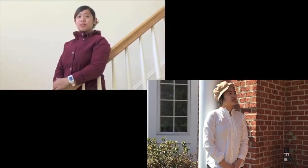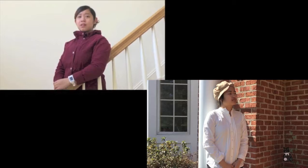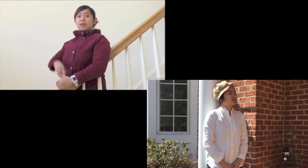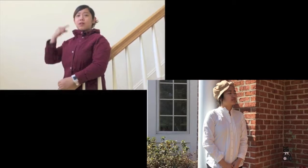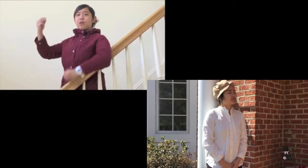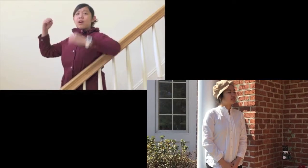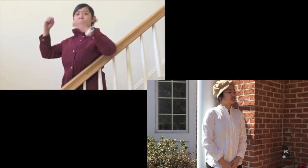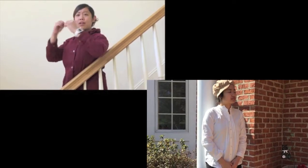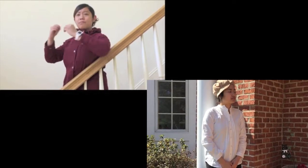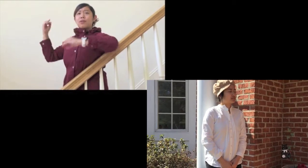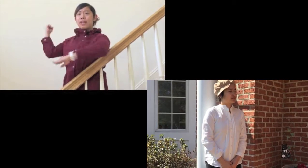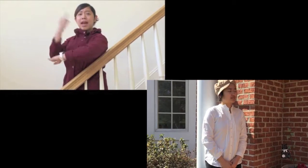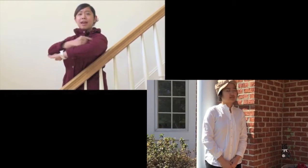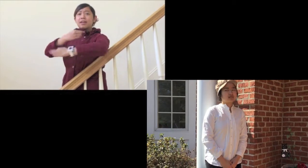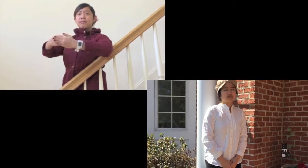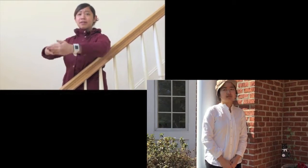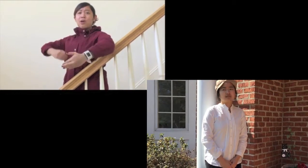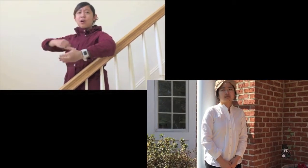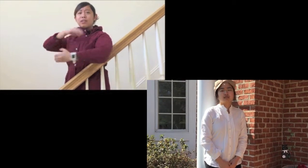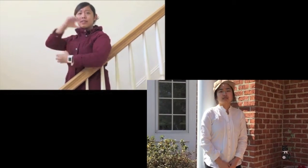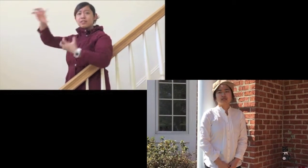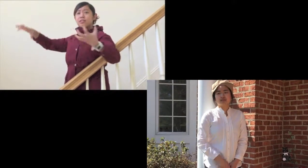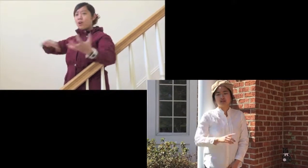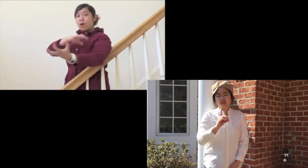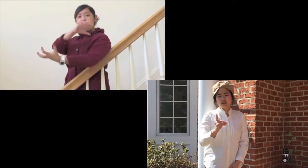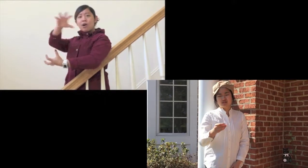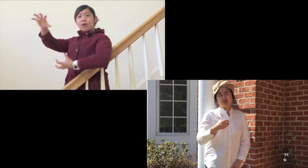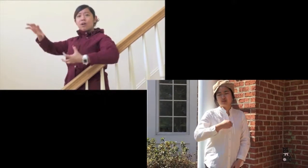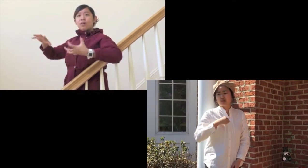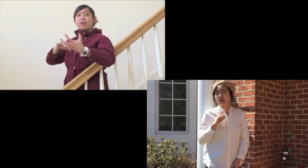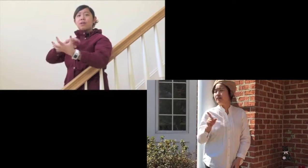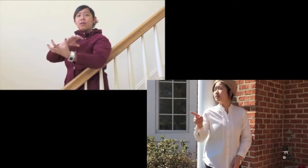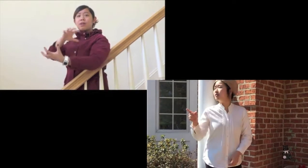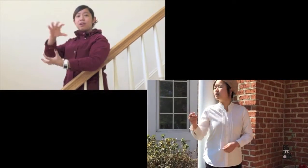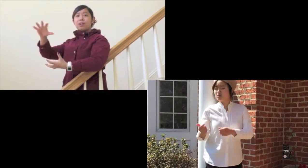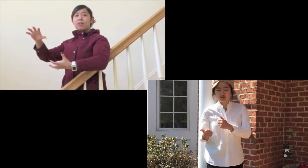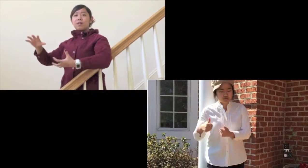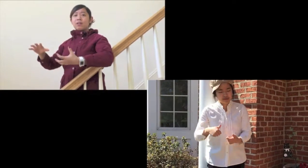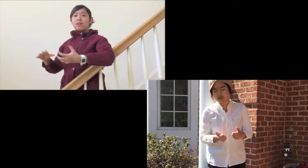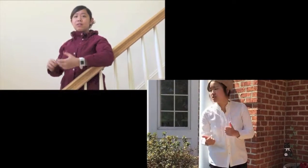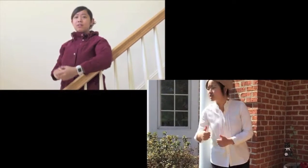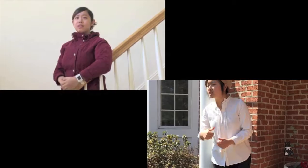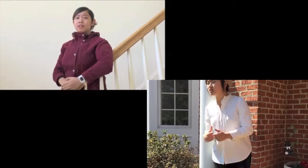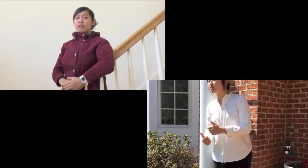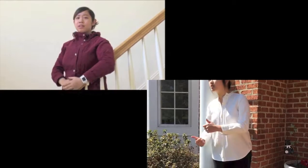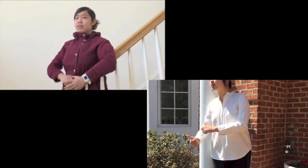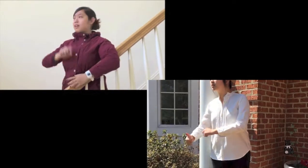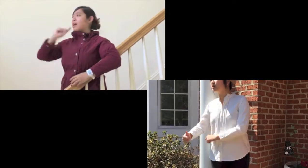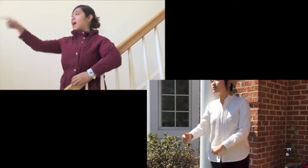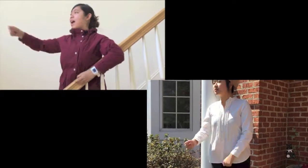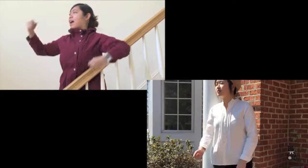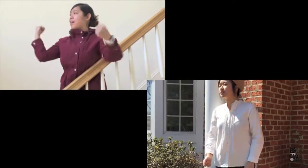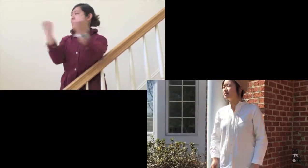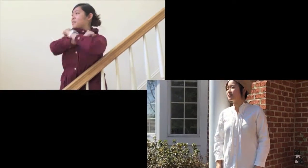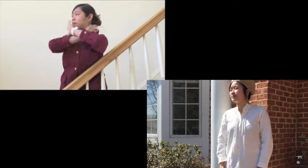One more day before the snow, I fall away to go. And the